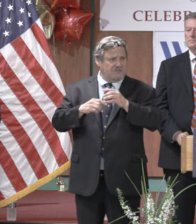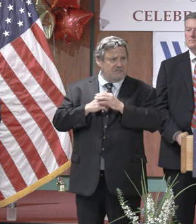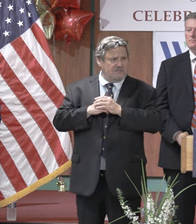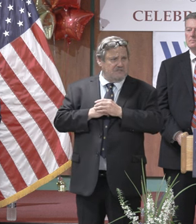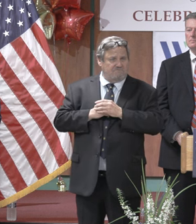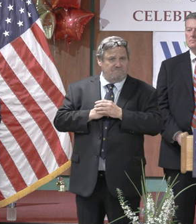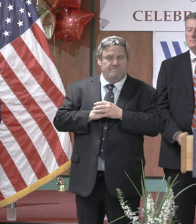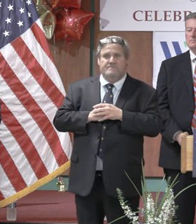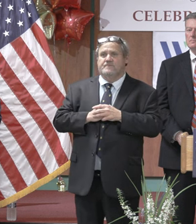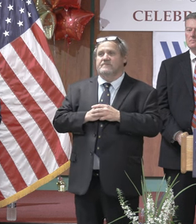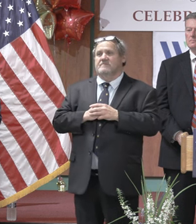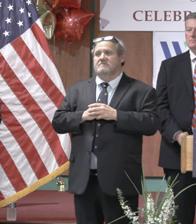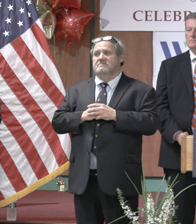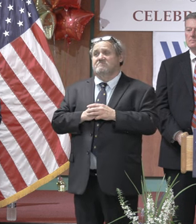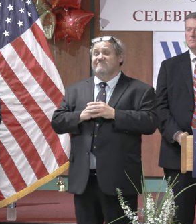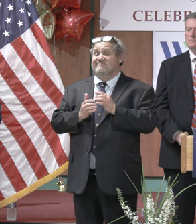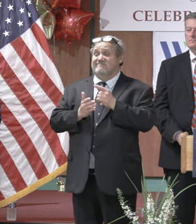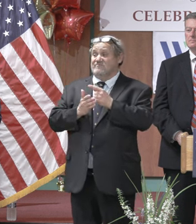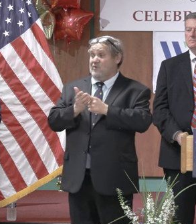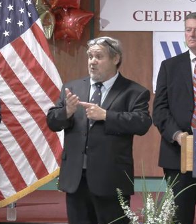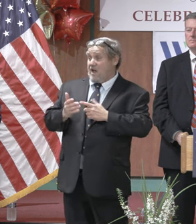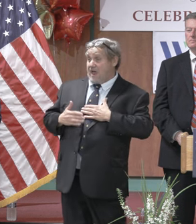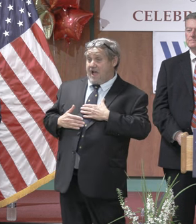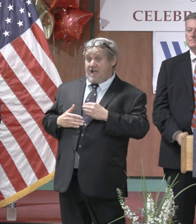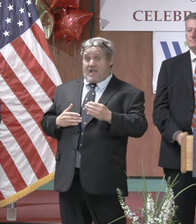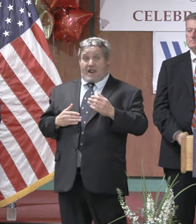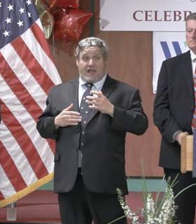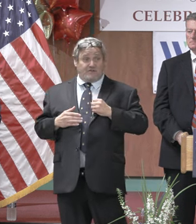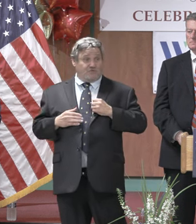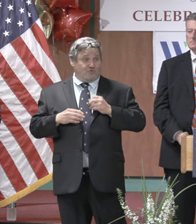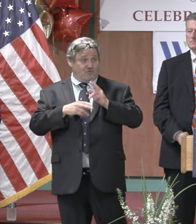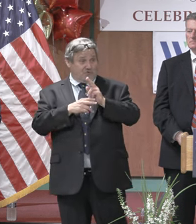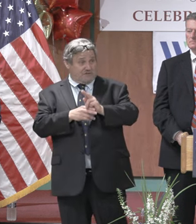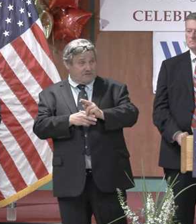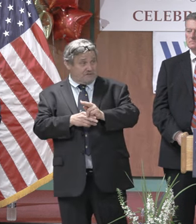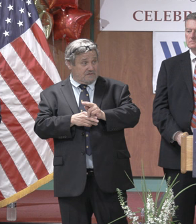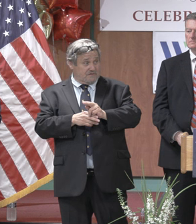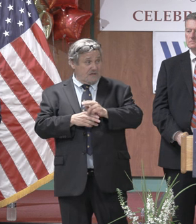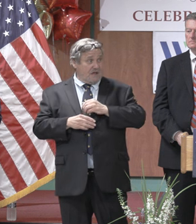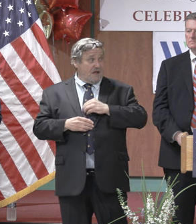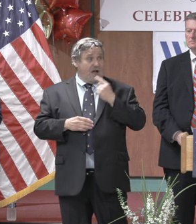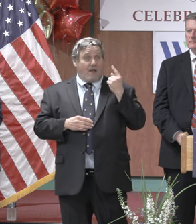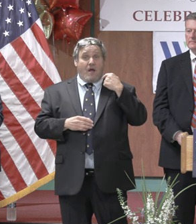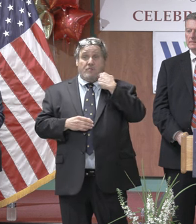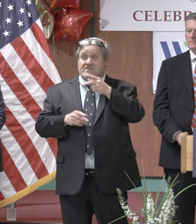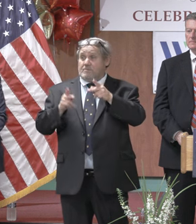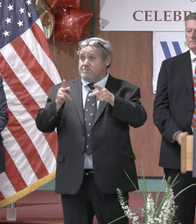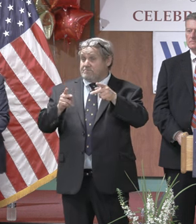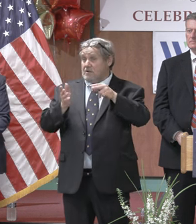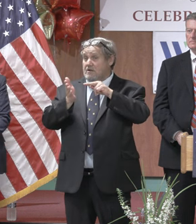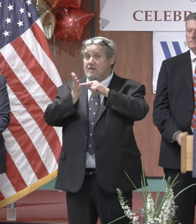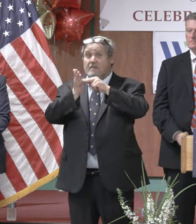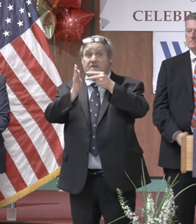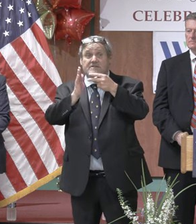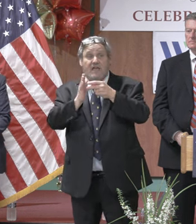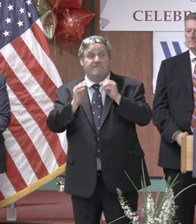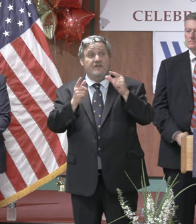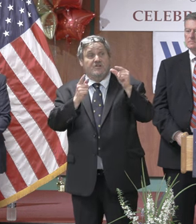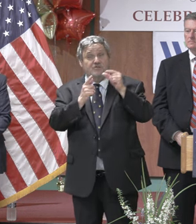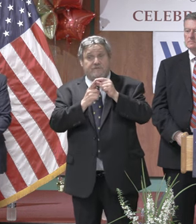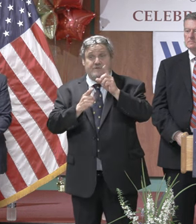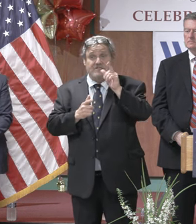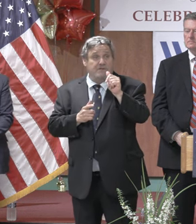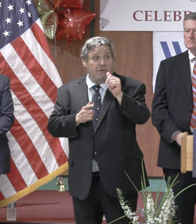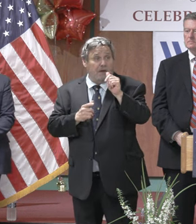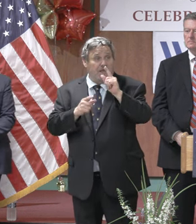i have heard so many different kinds of answers and i'd like to share with you my definition of what